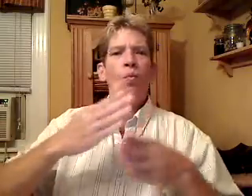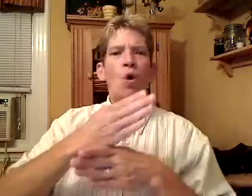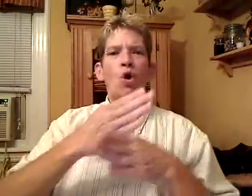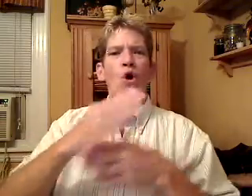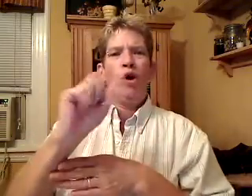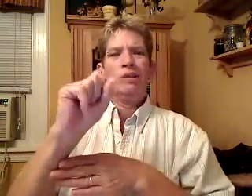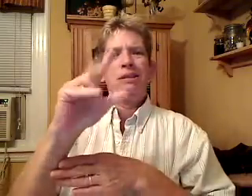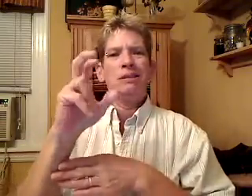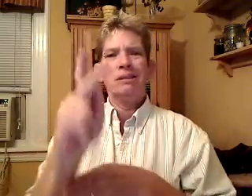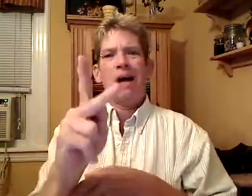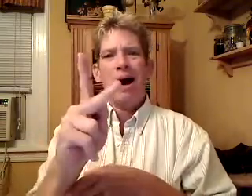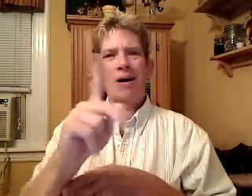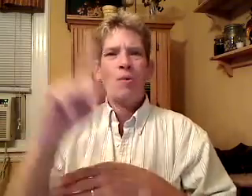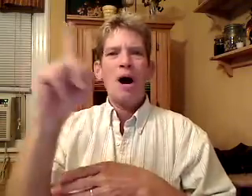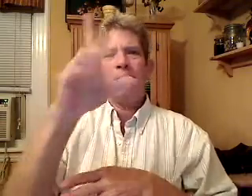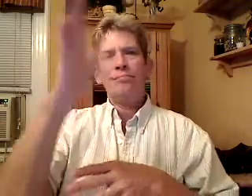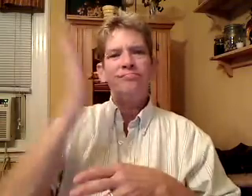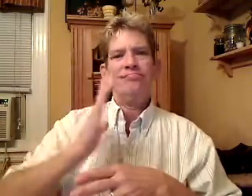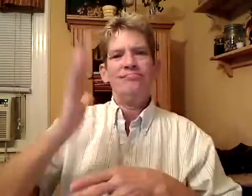So, let's of the snacks. So,